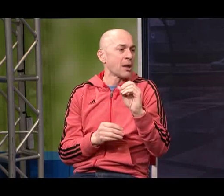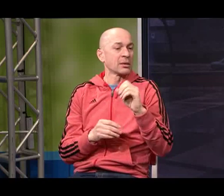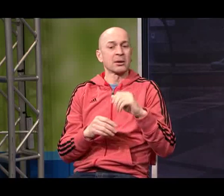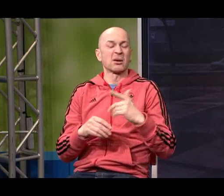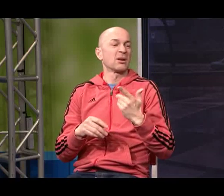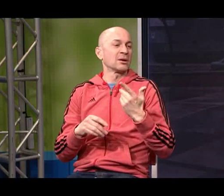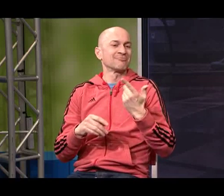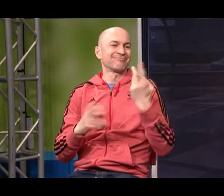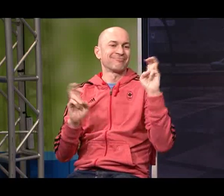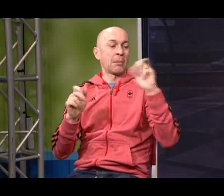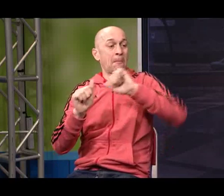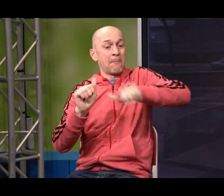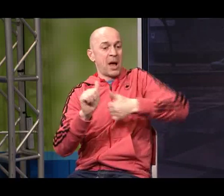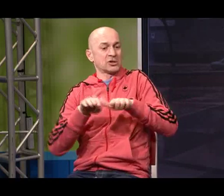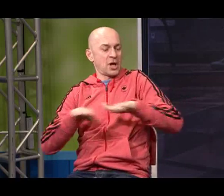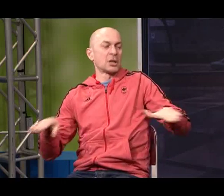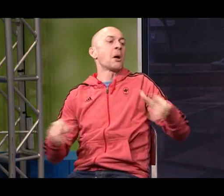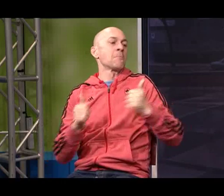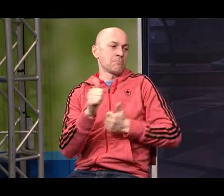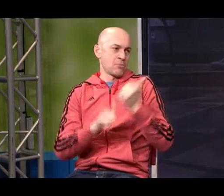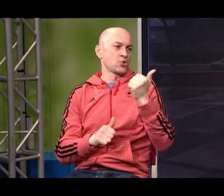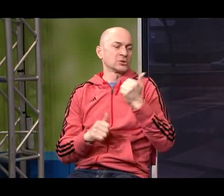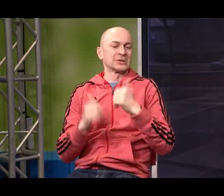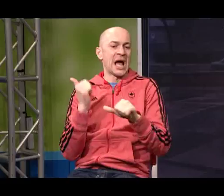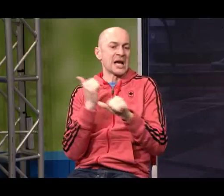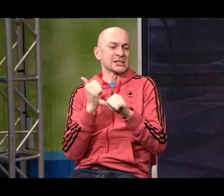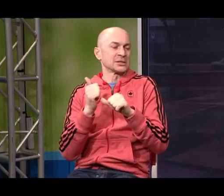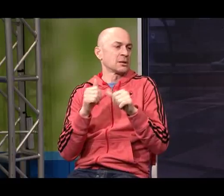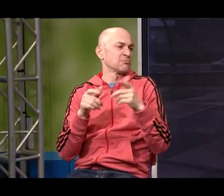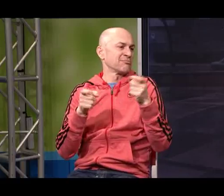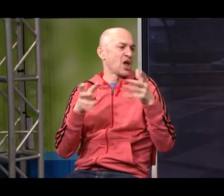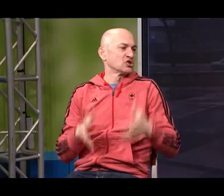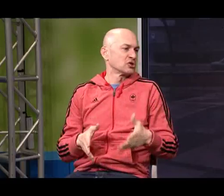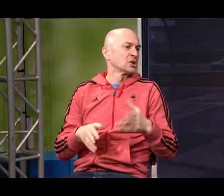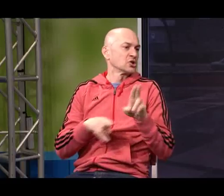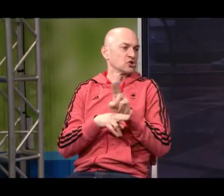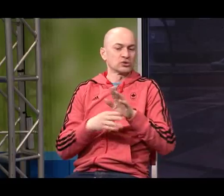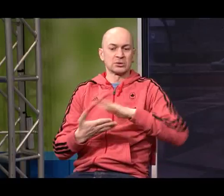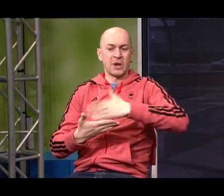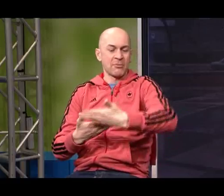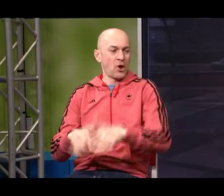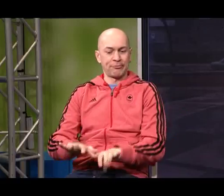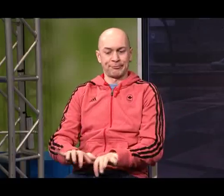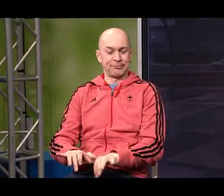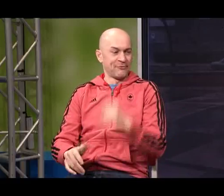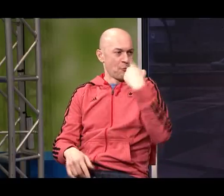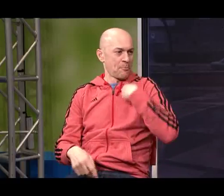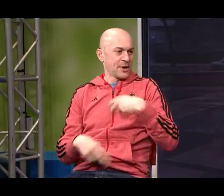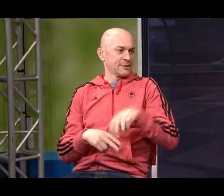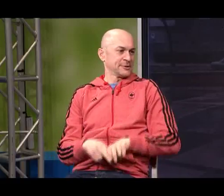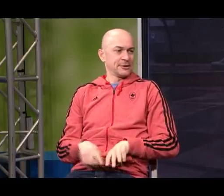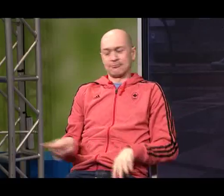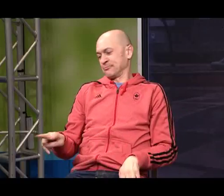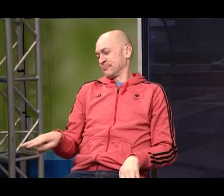more than adequate but when I'm working on stage and using the manager's